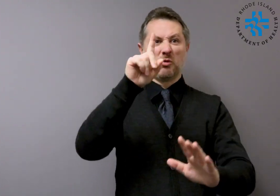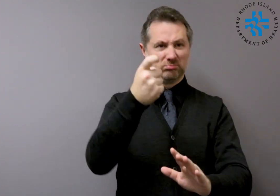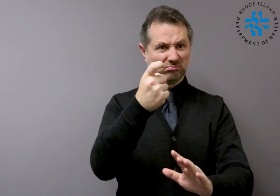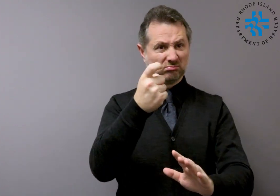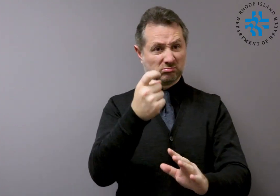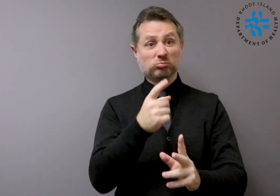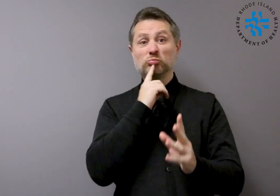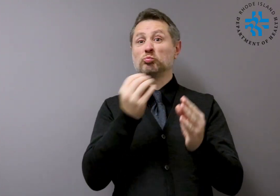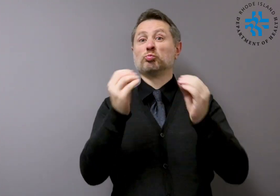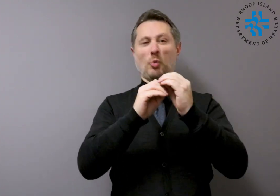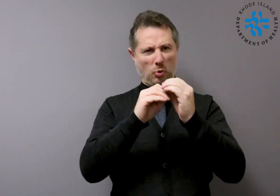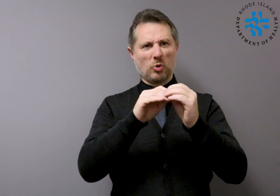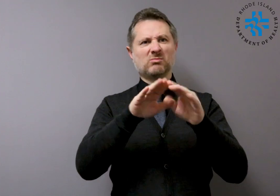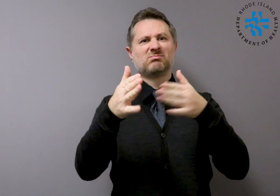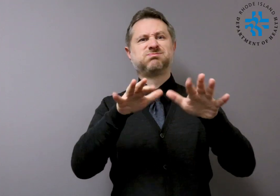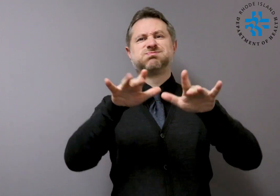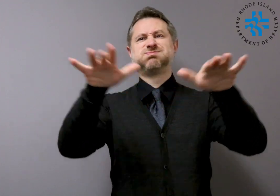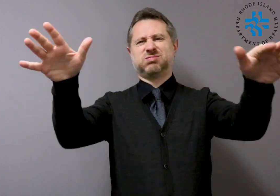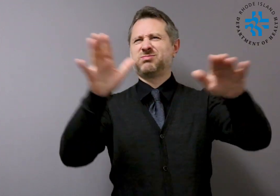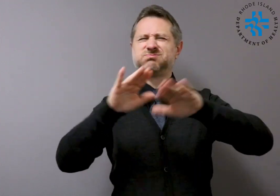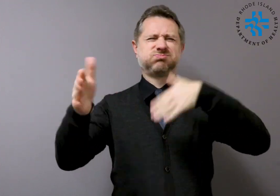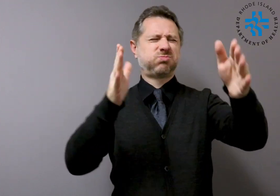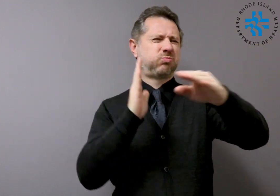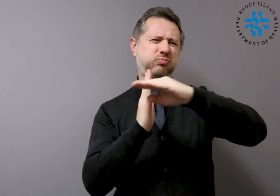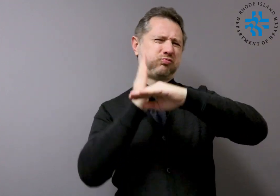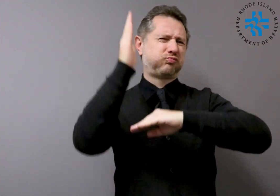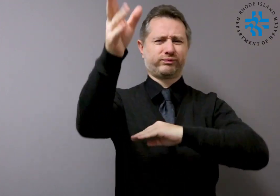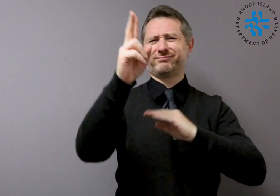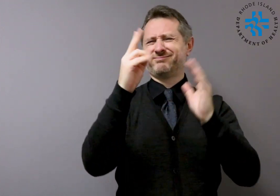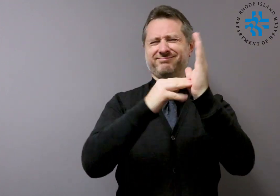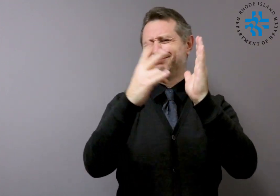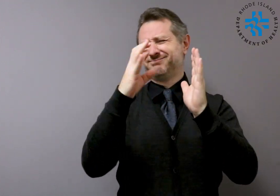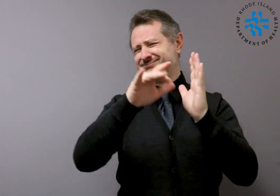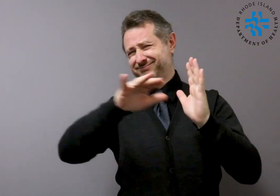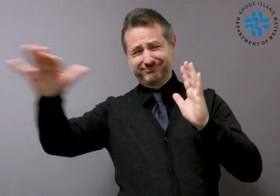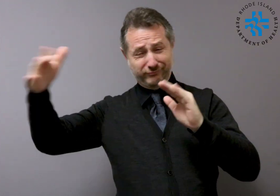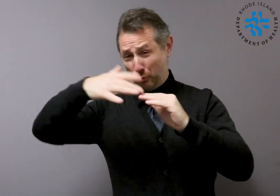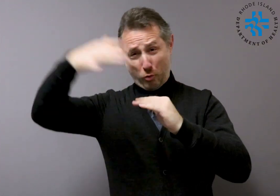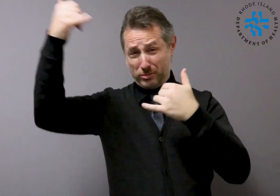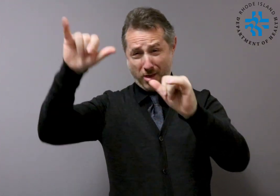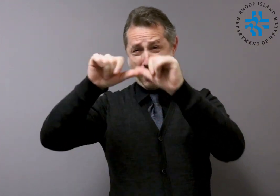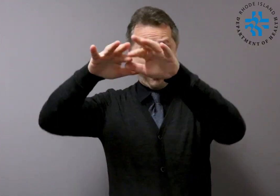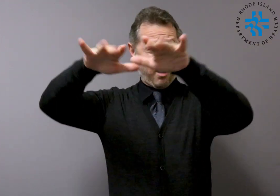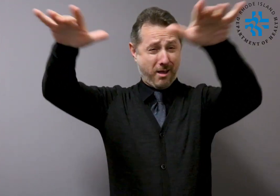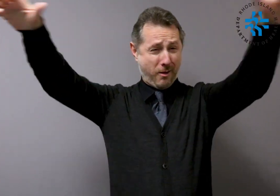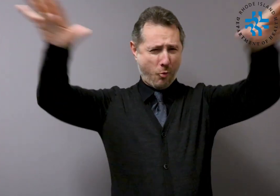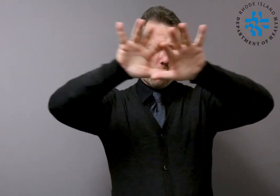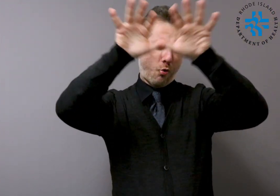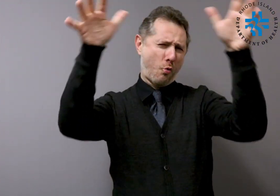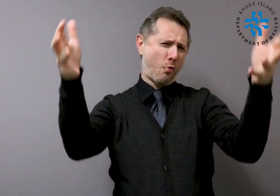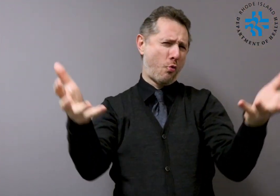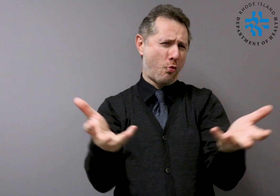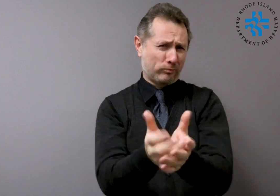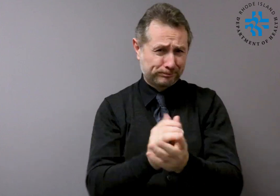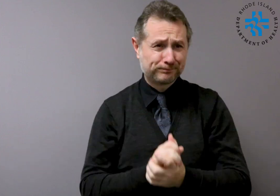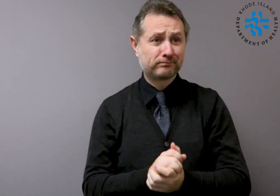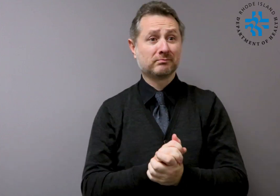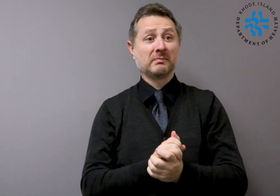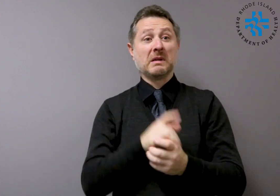majority of these cases and fatalities have been in China. As of February 27th, there have been 60 U.S. cases. That